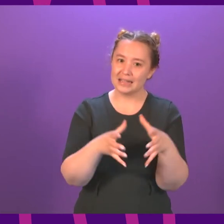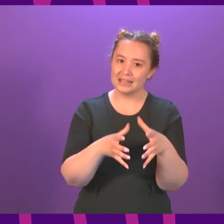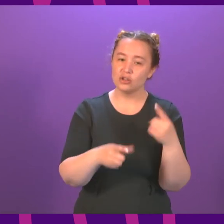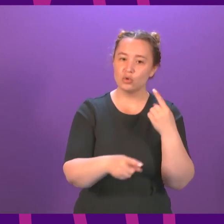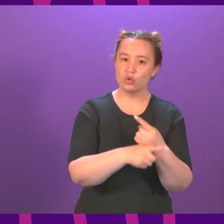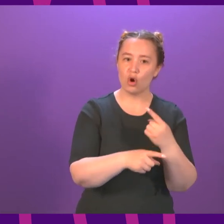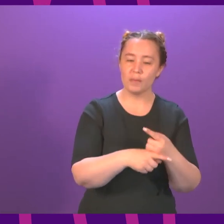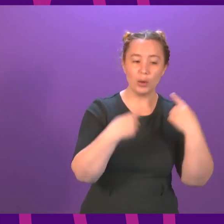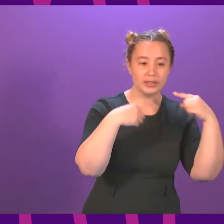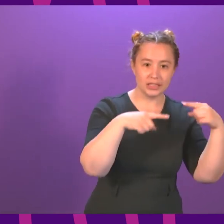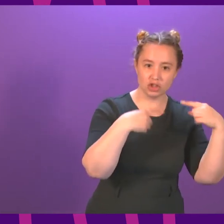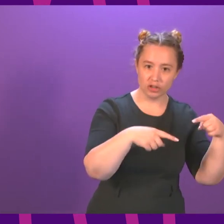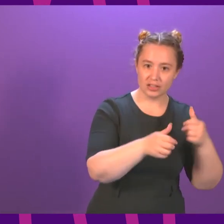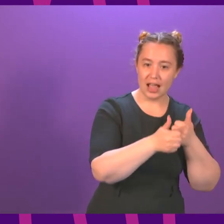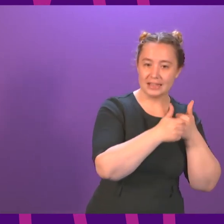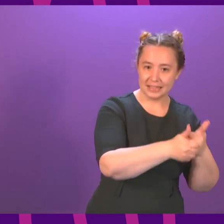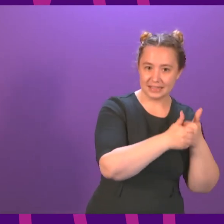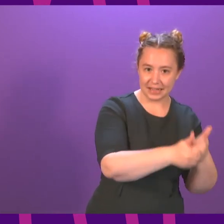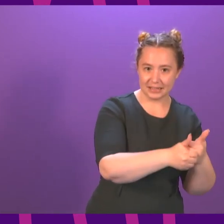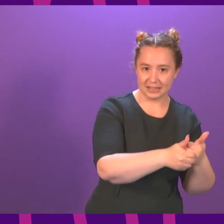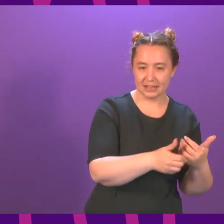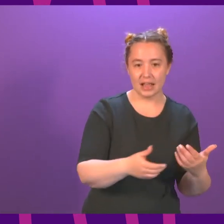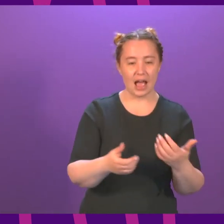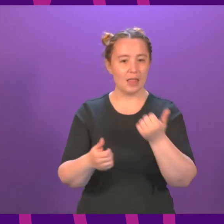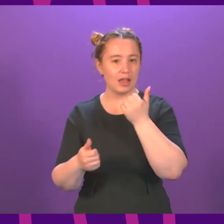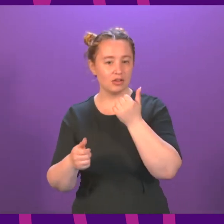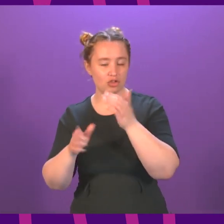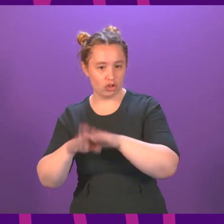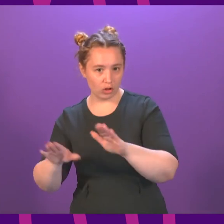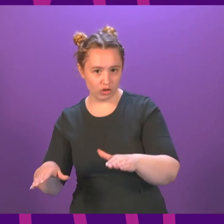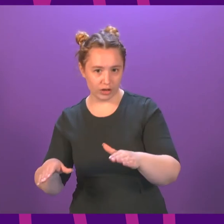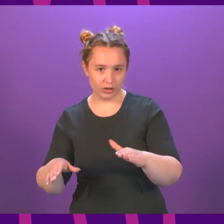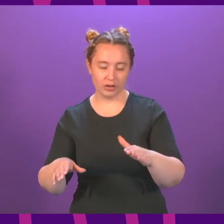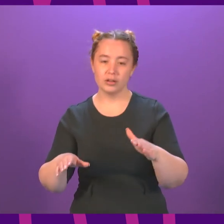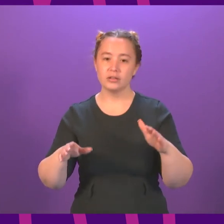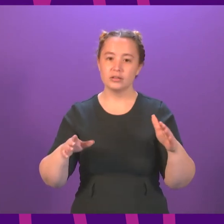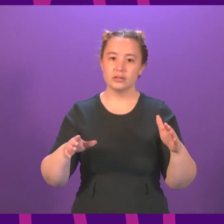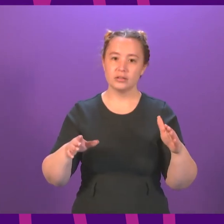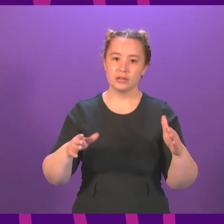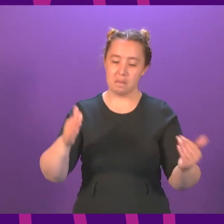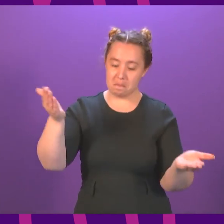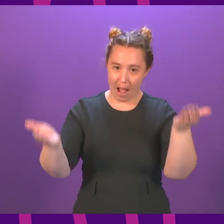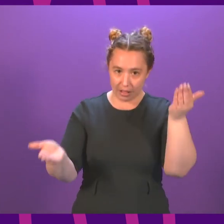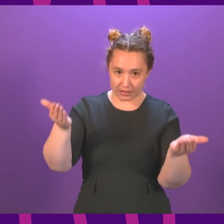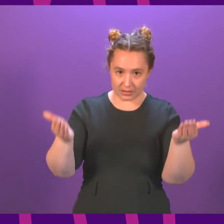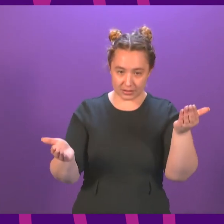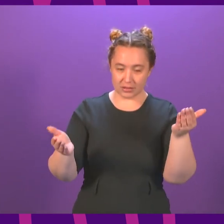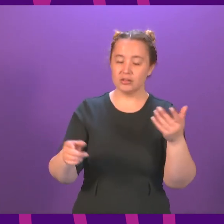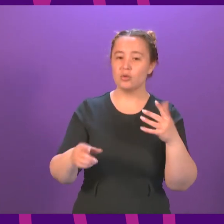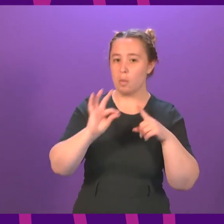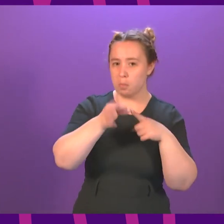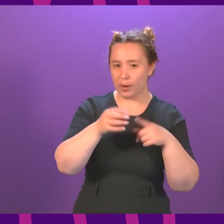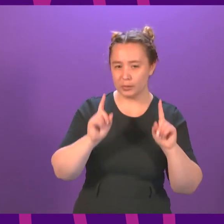and classroom assistants in terms of the numbers of teachers and classroom assistants we were recruiting. But the point I was making on class sizes is